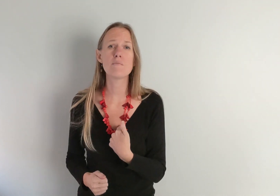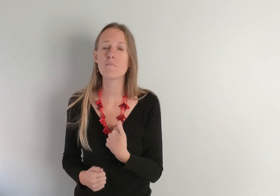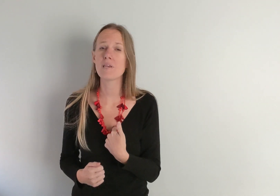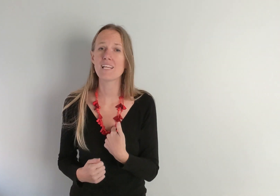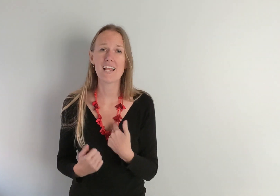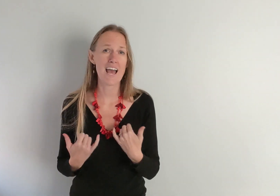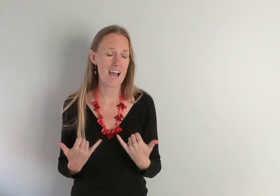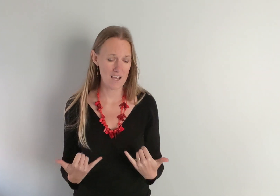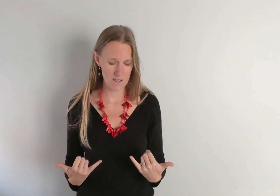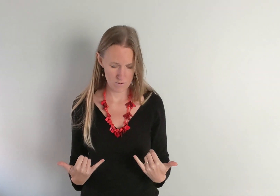me now